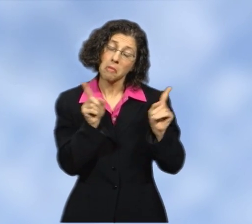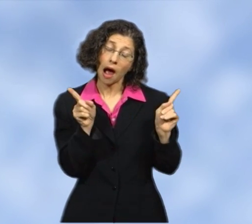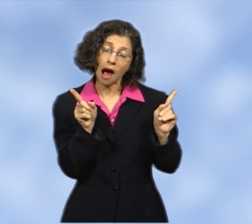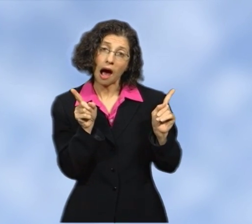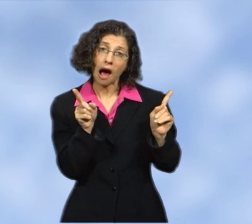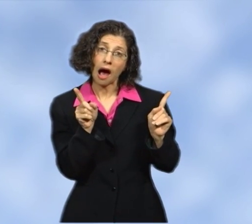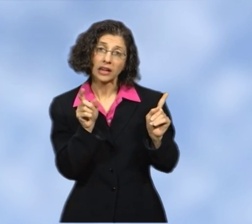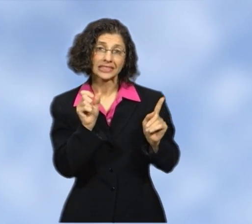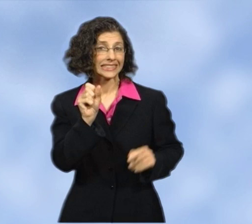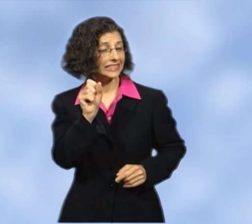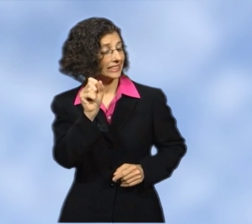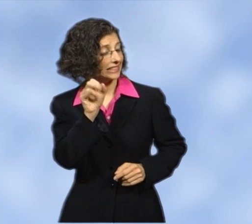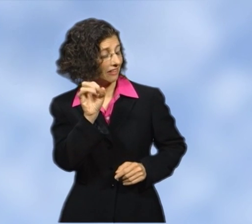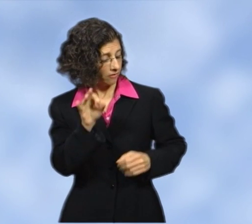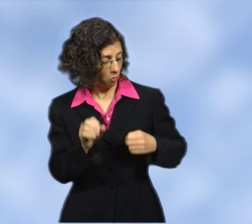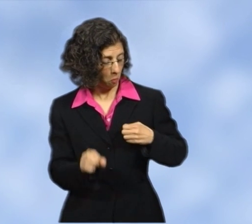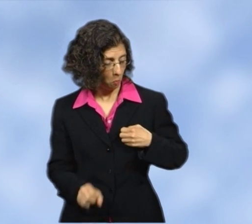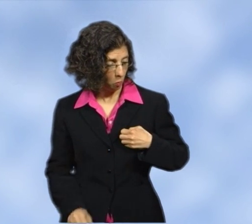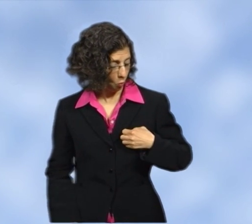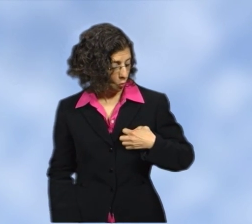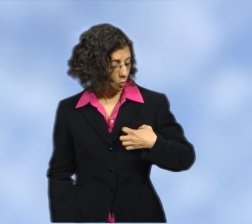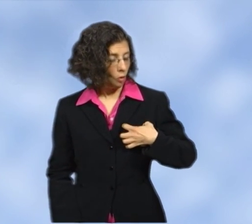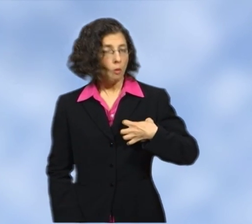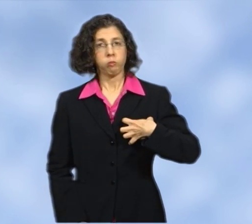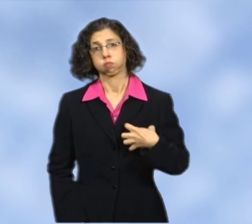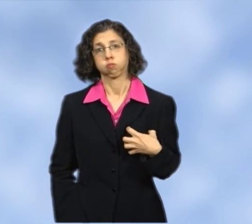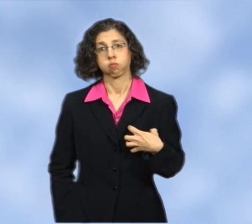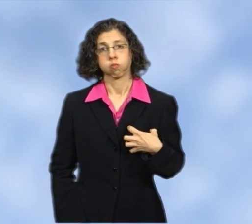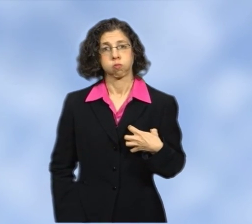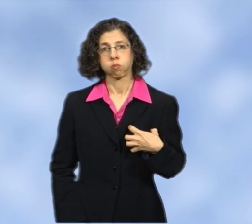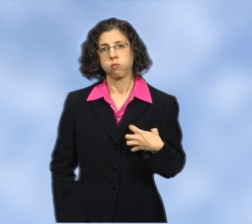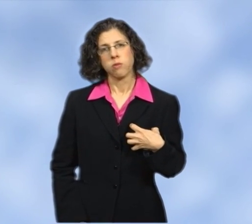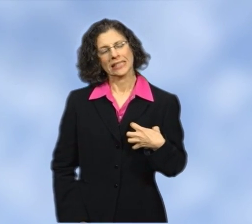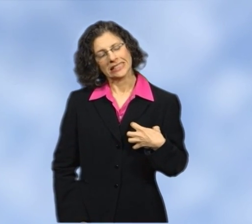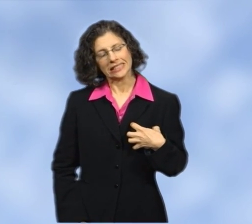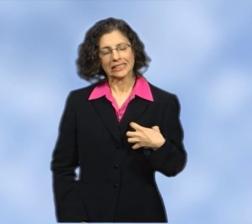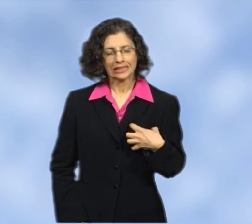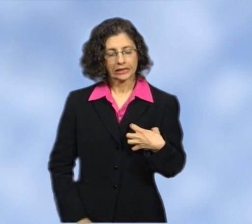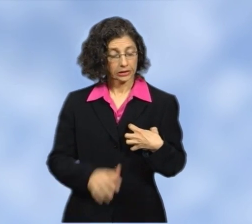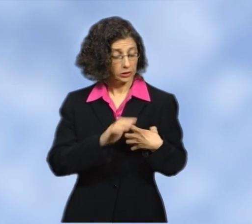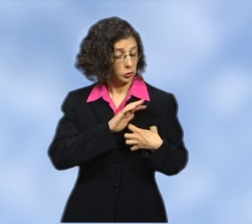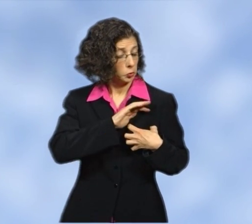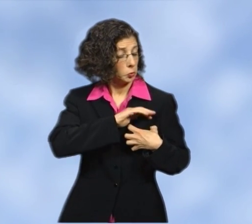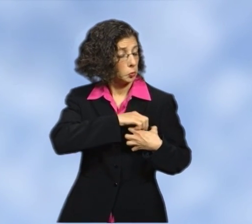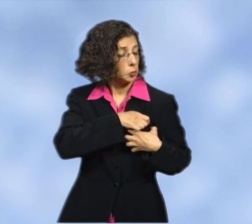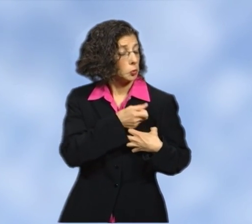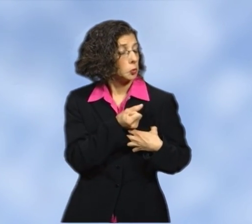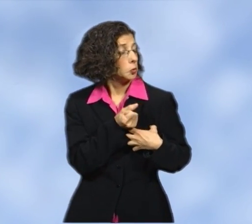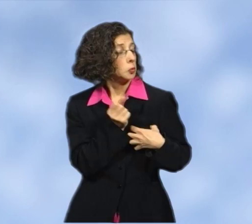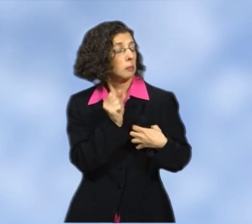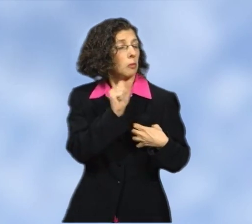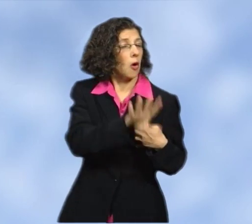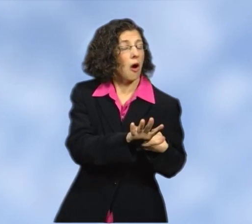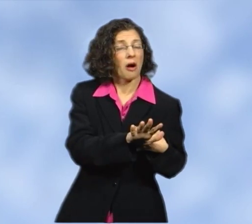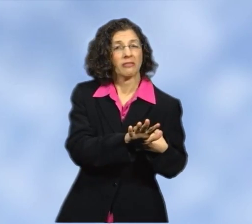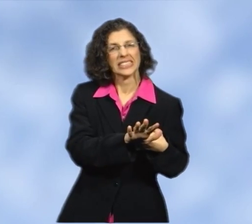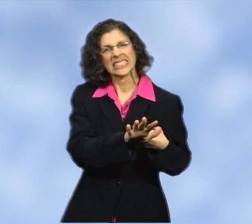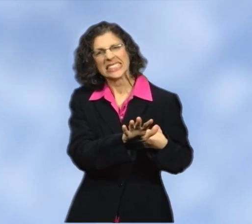But if the breast cancer is more advanced or too large, a lumpectomy may not